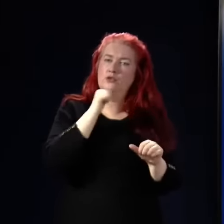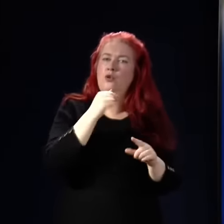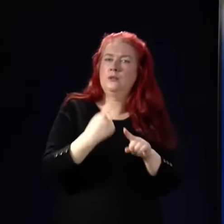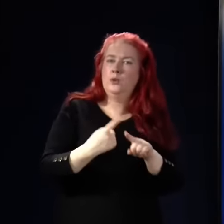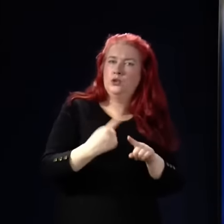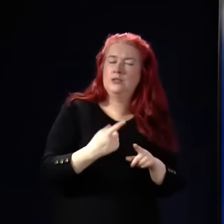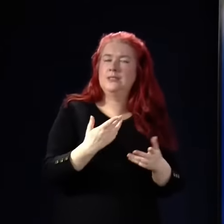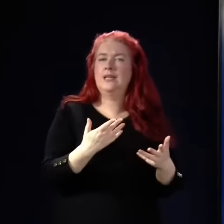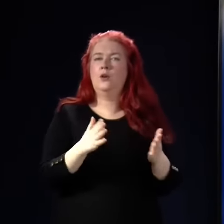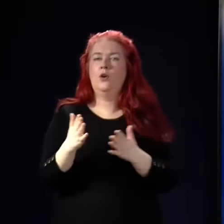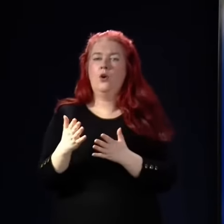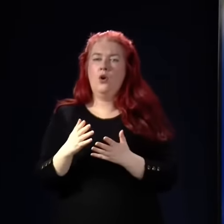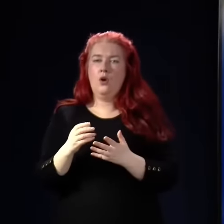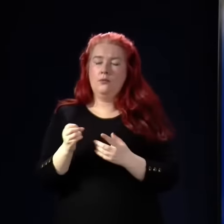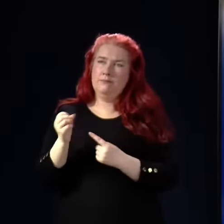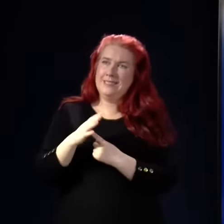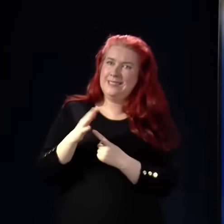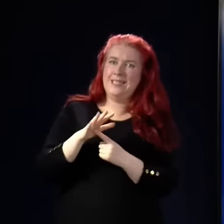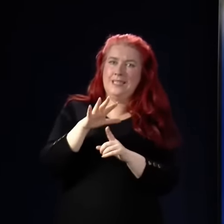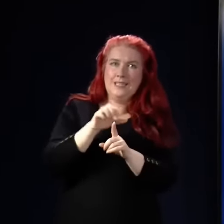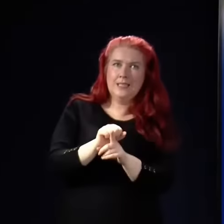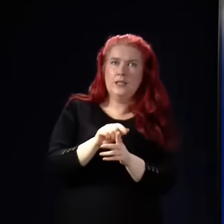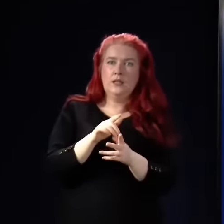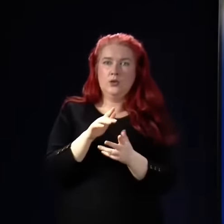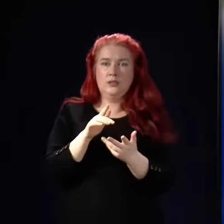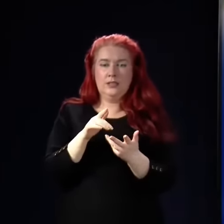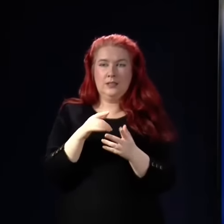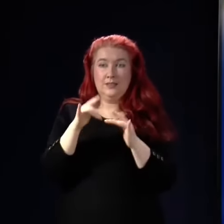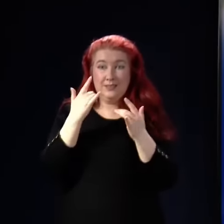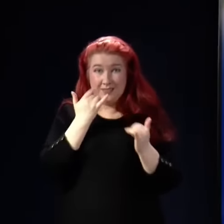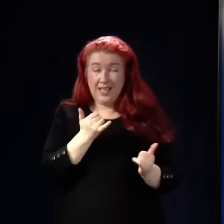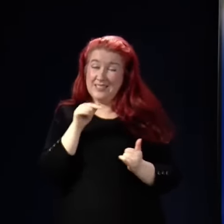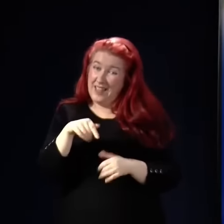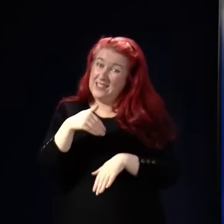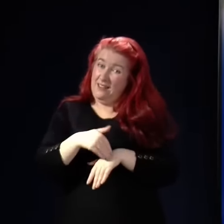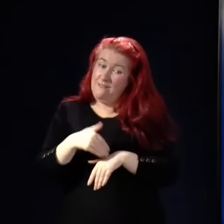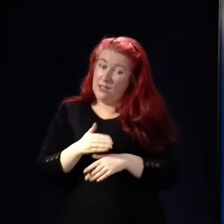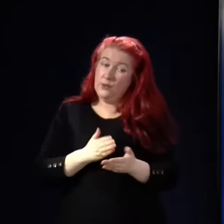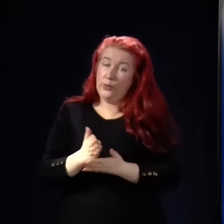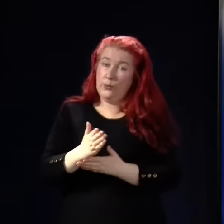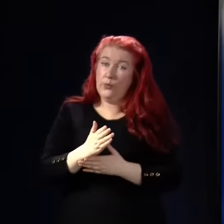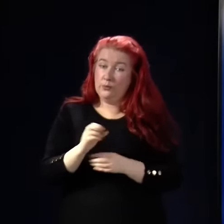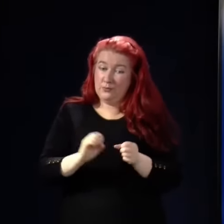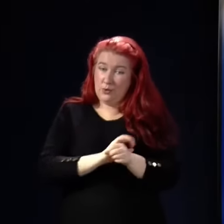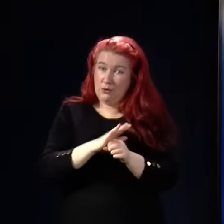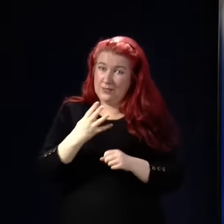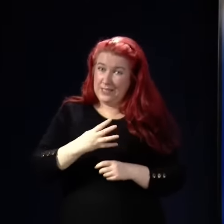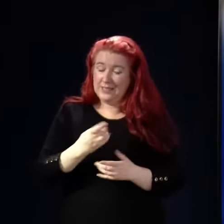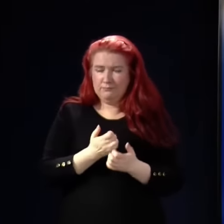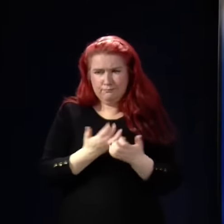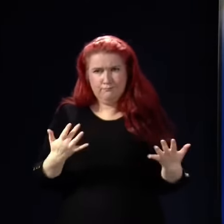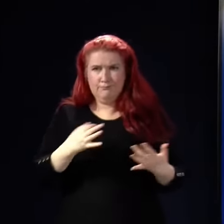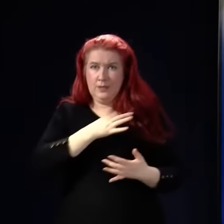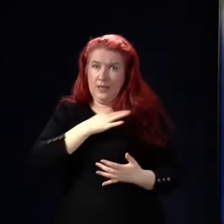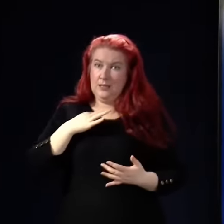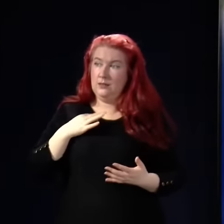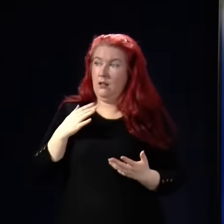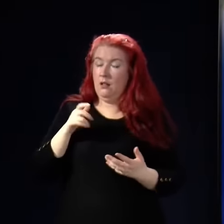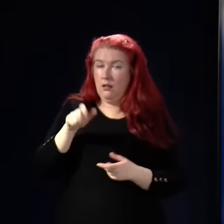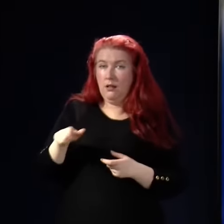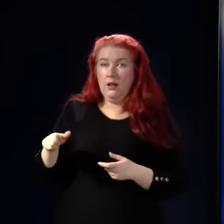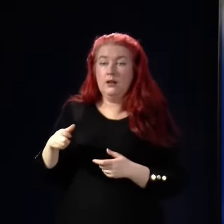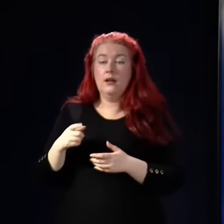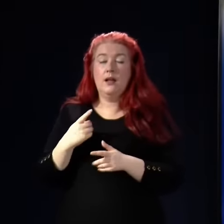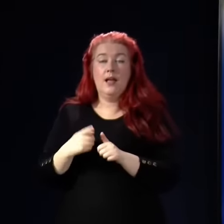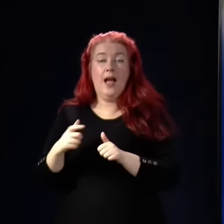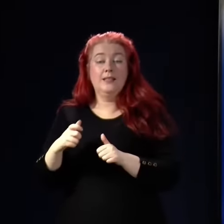stopping key diagnostic tests, well, they're not benign acts. They have an impact, they have an effect. And in fact, many people, many clinicians I've spoke to in